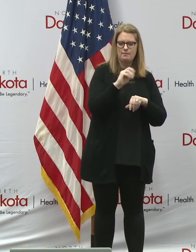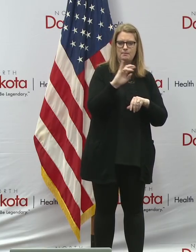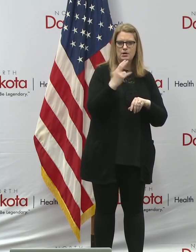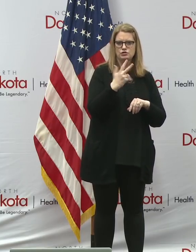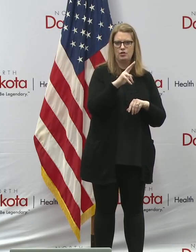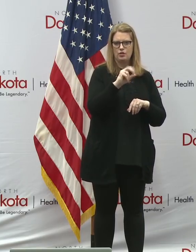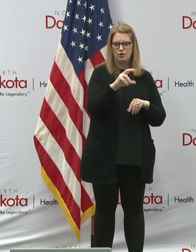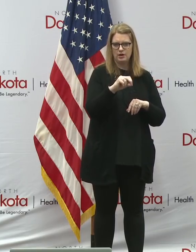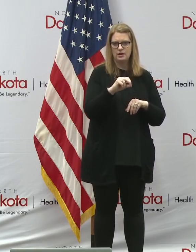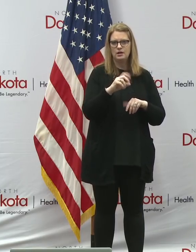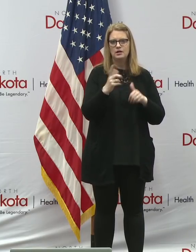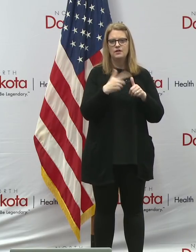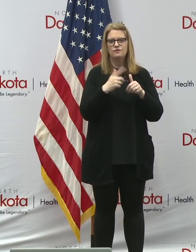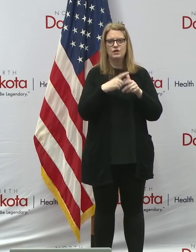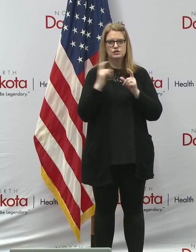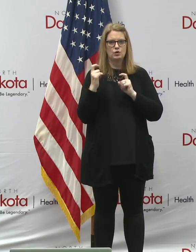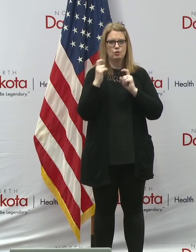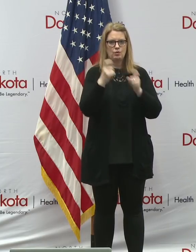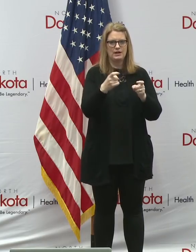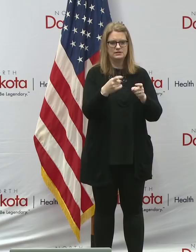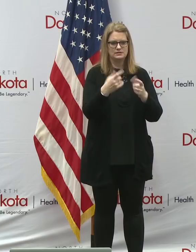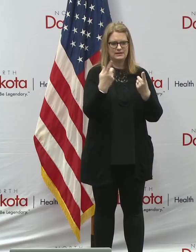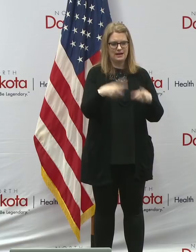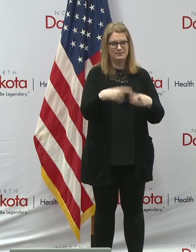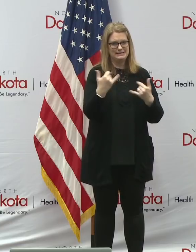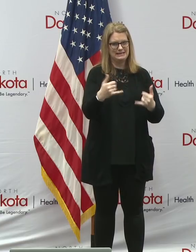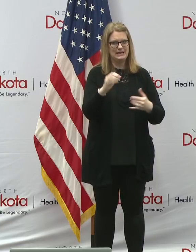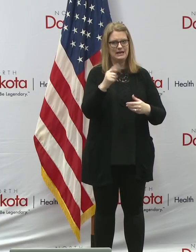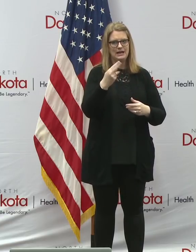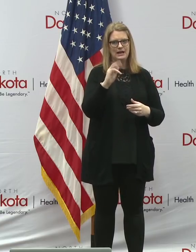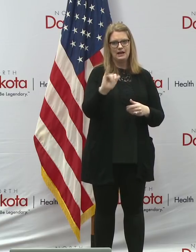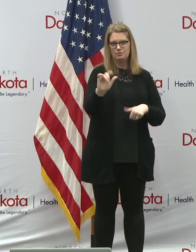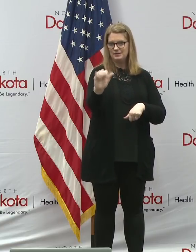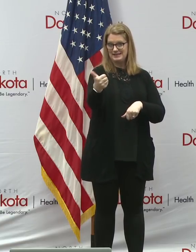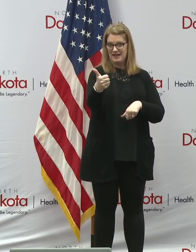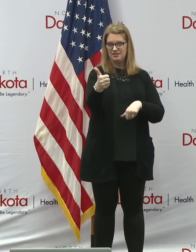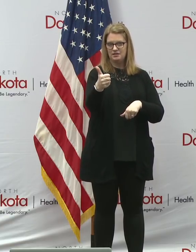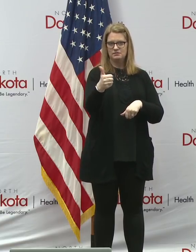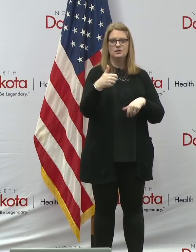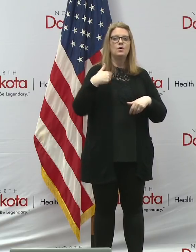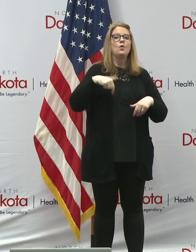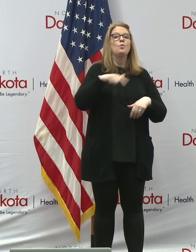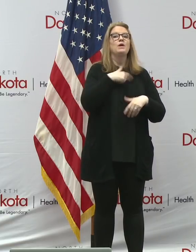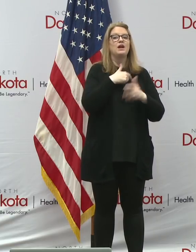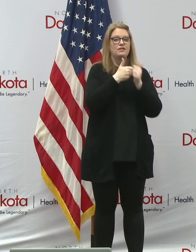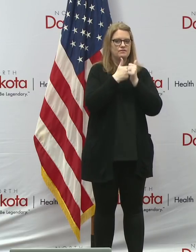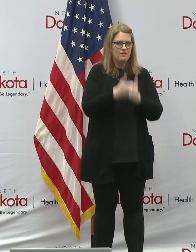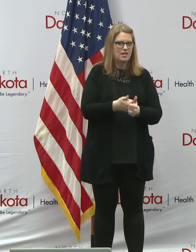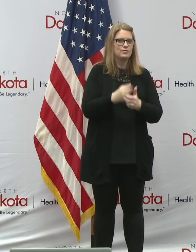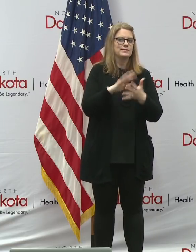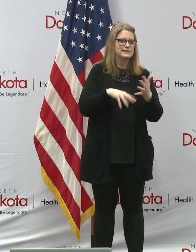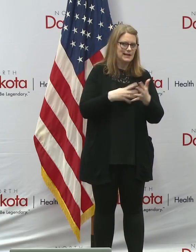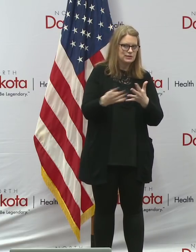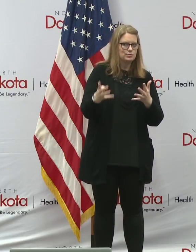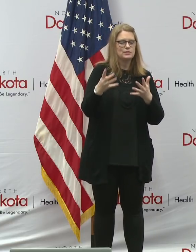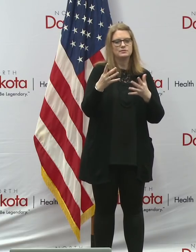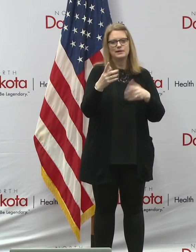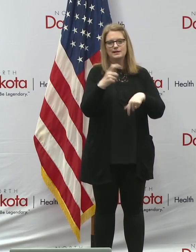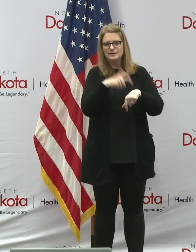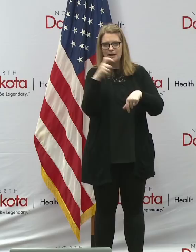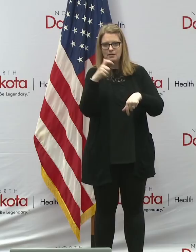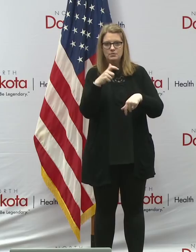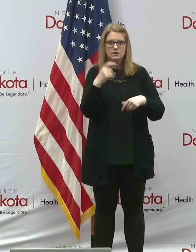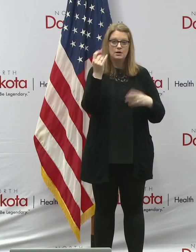and the first childcare operating grants would be made today, April 10th. So we are on schedule and on time with what we had announced earlier. If you want more